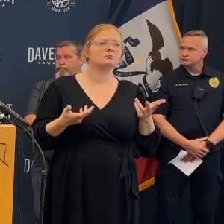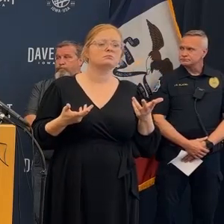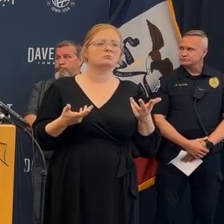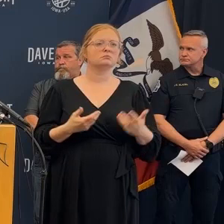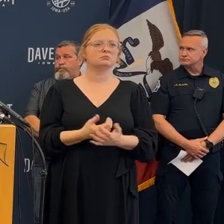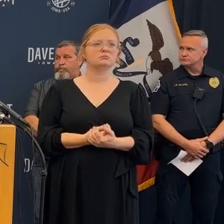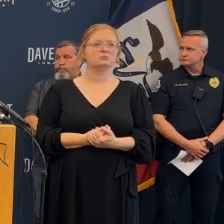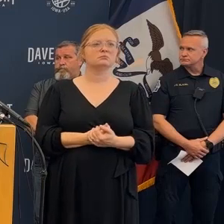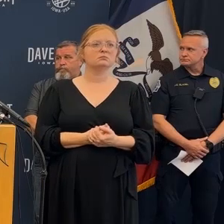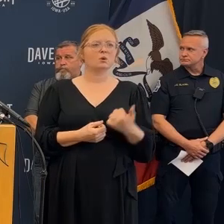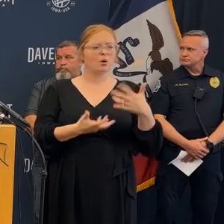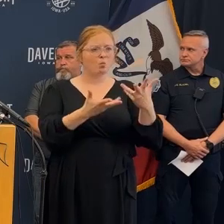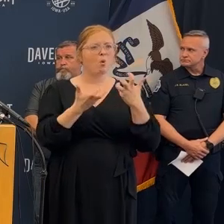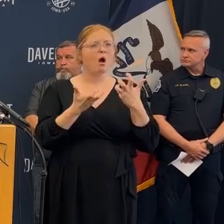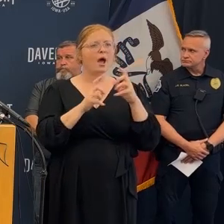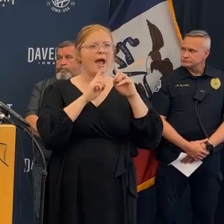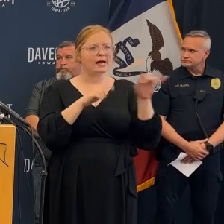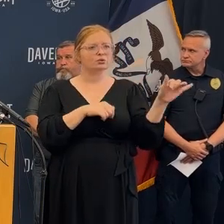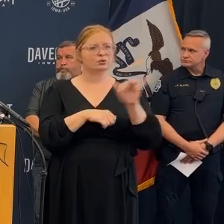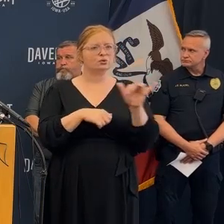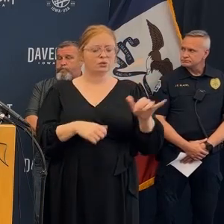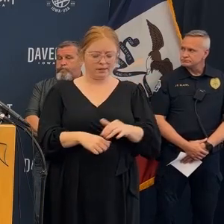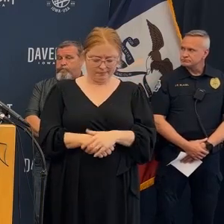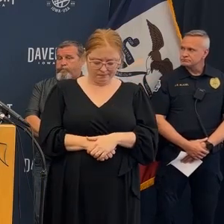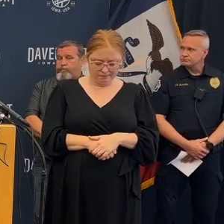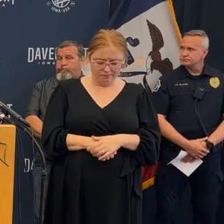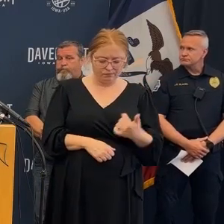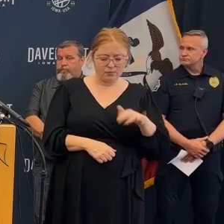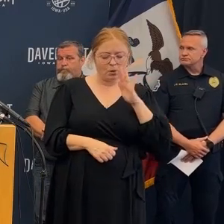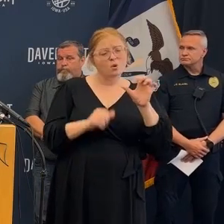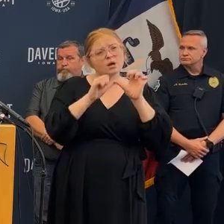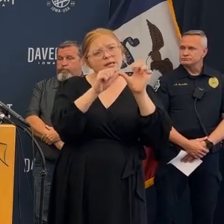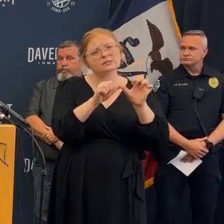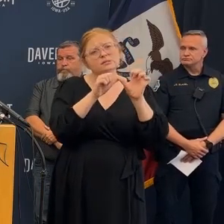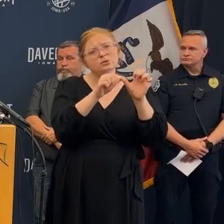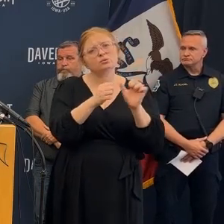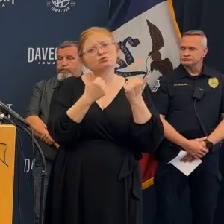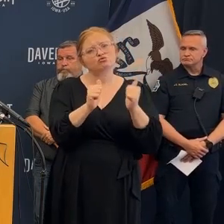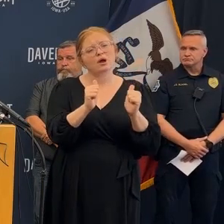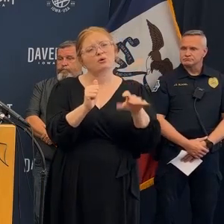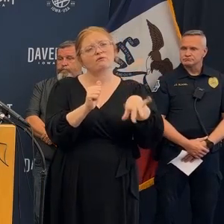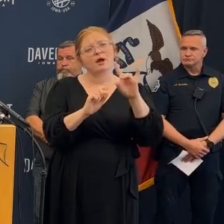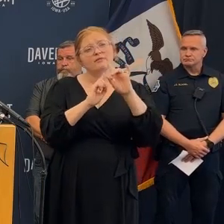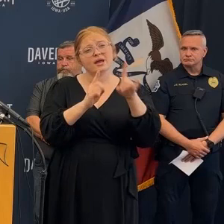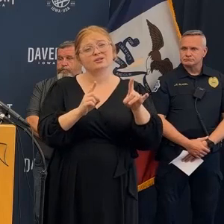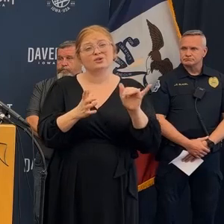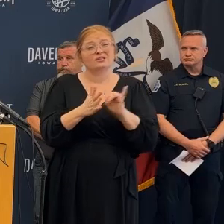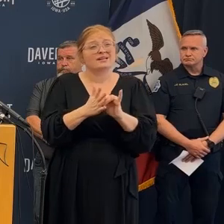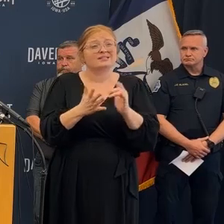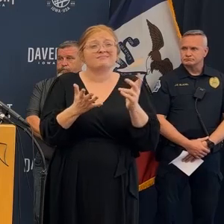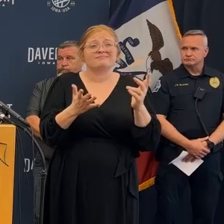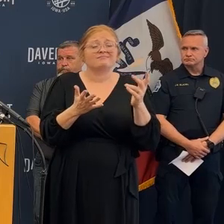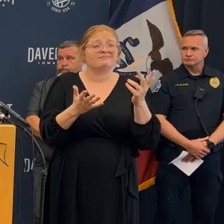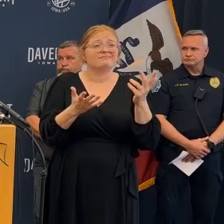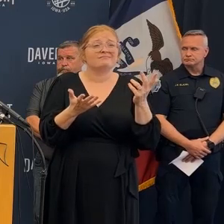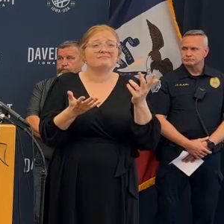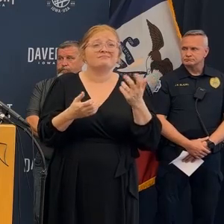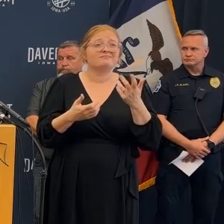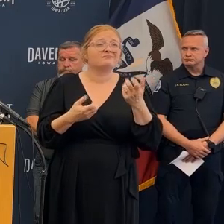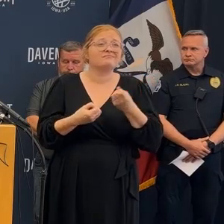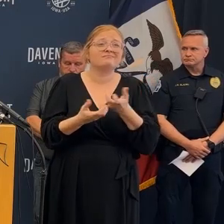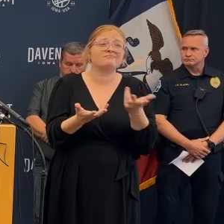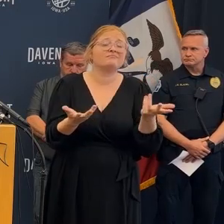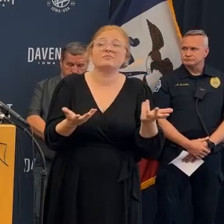move forward with whatever it is whether it's handing everything over to an investigator so that an outside